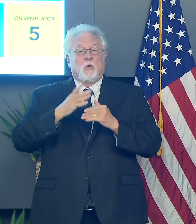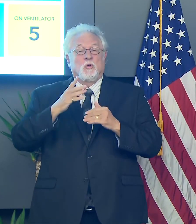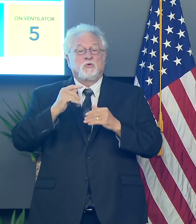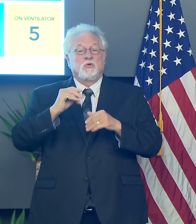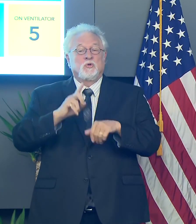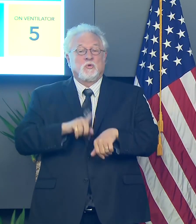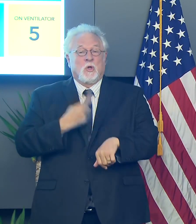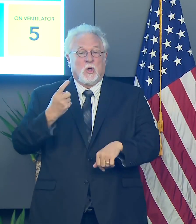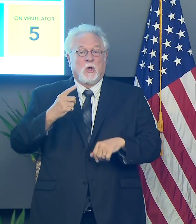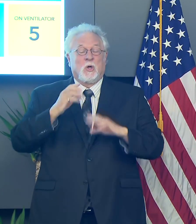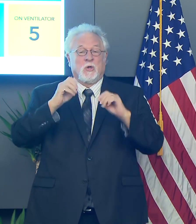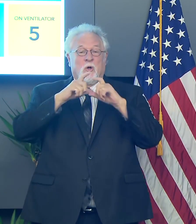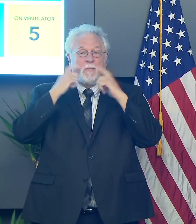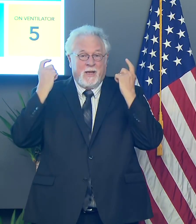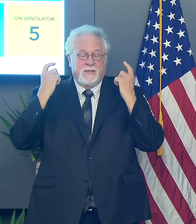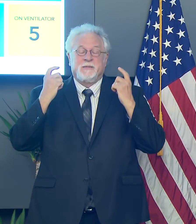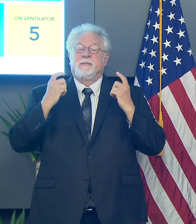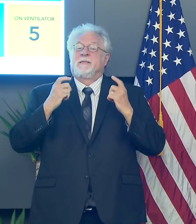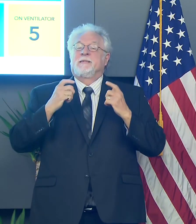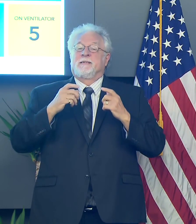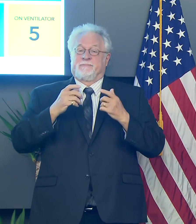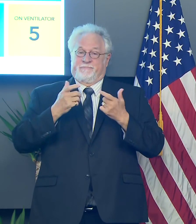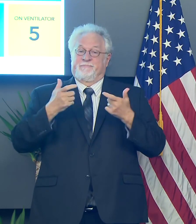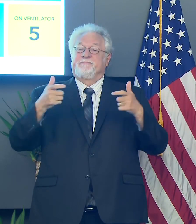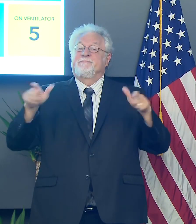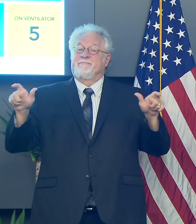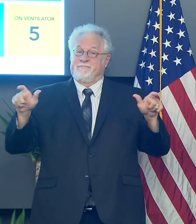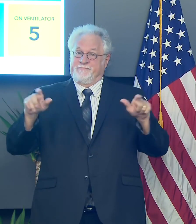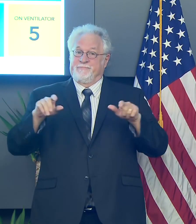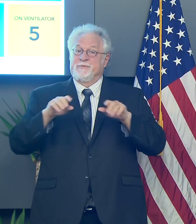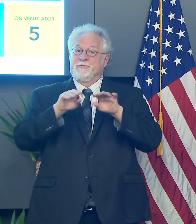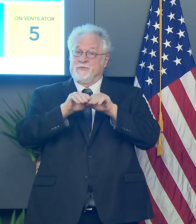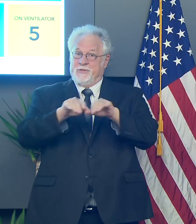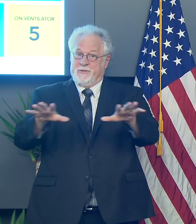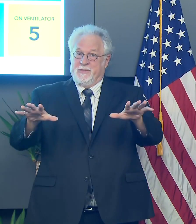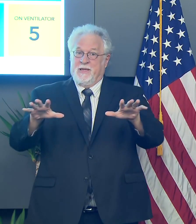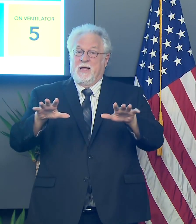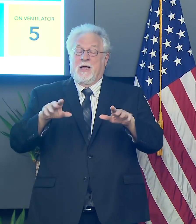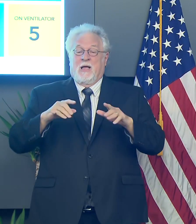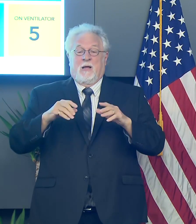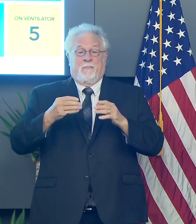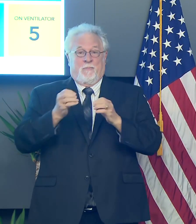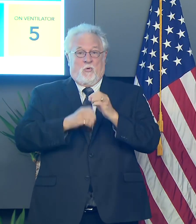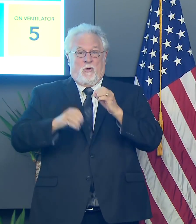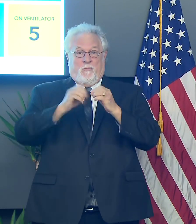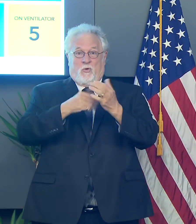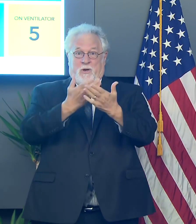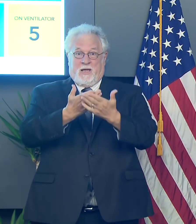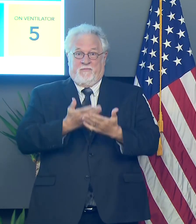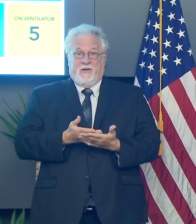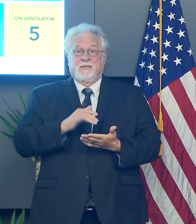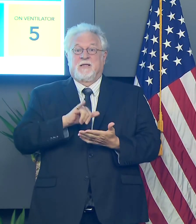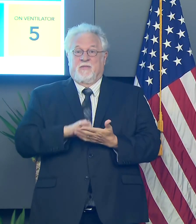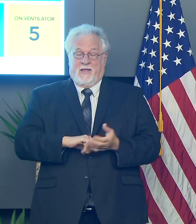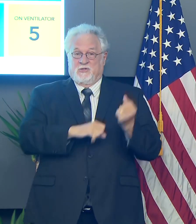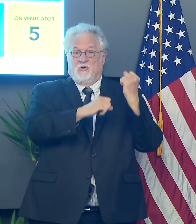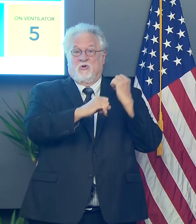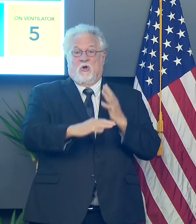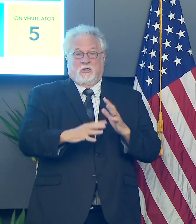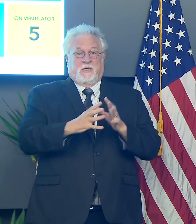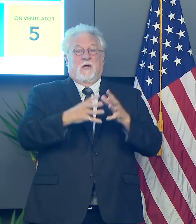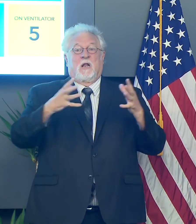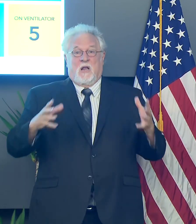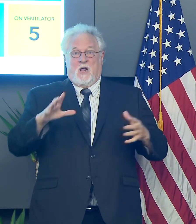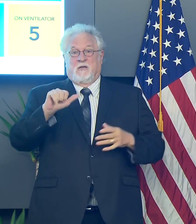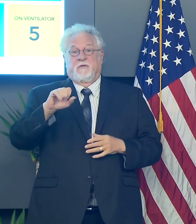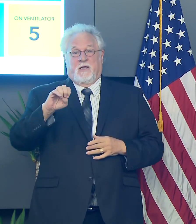not wearing your mask, there is significant transmission. And there's growing evidence that that is in fact, fueling, uh, a lot